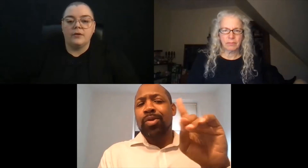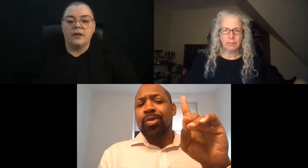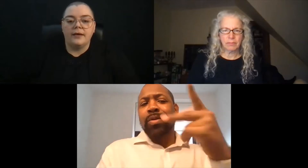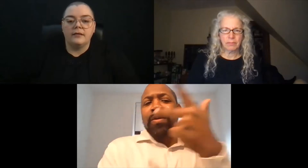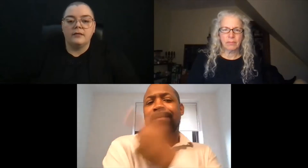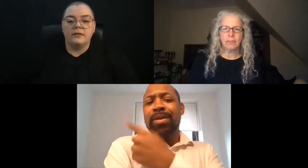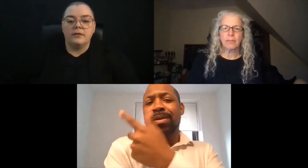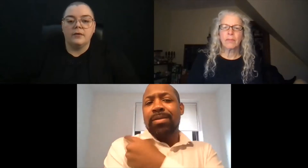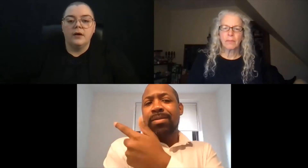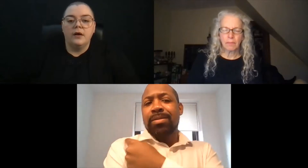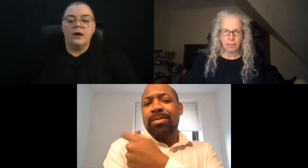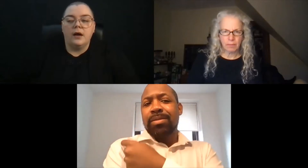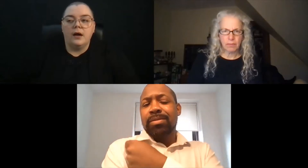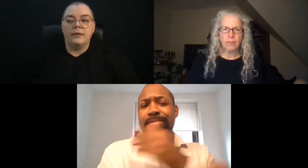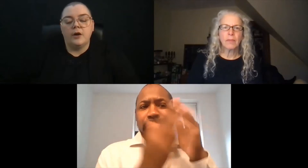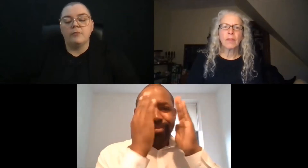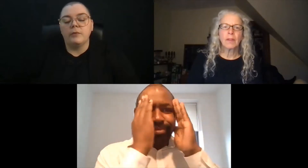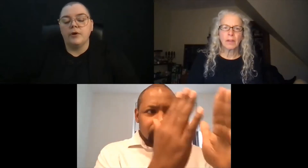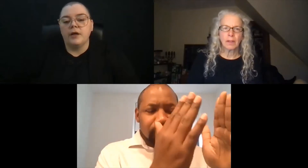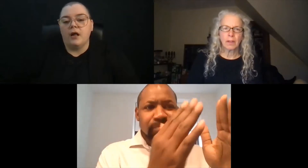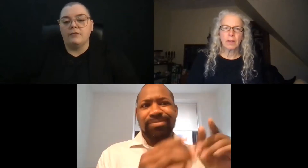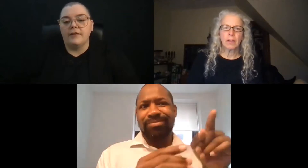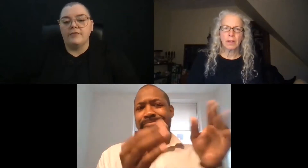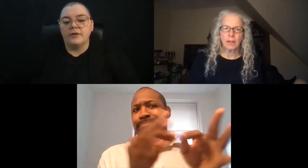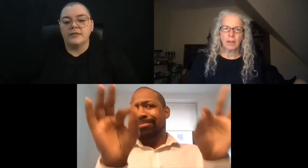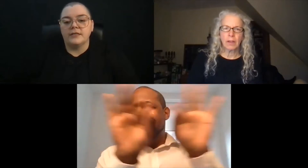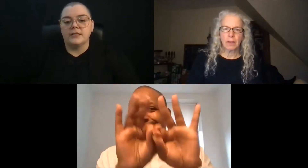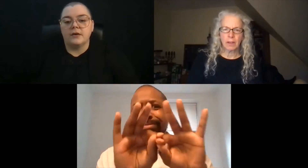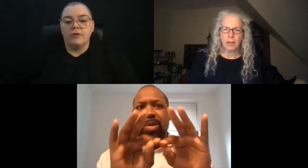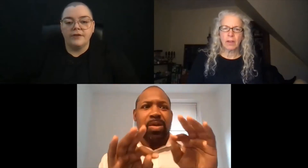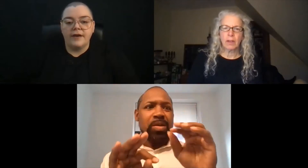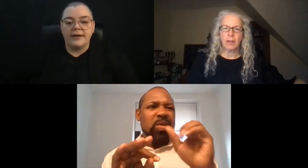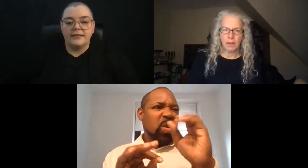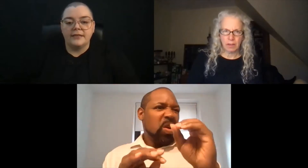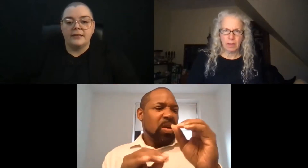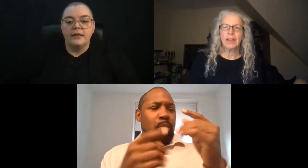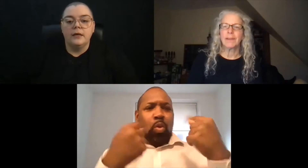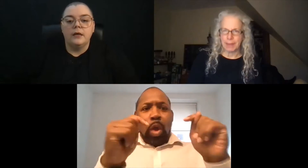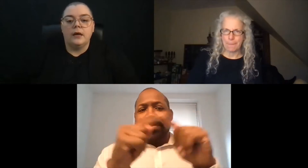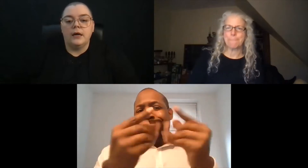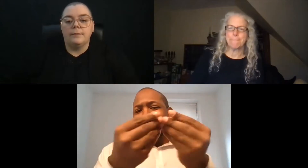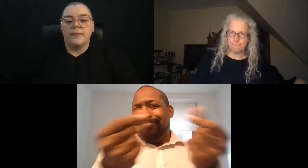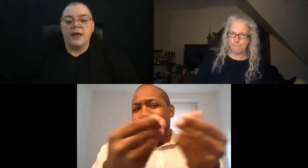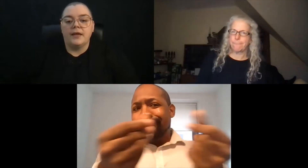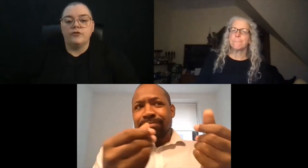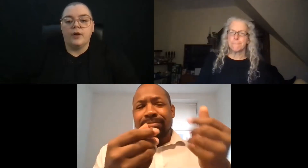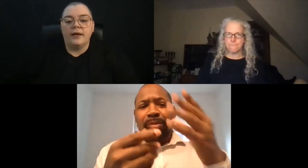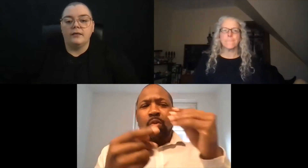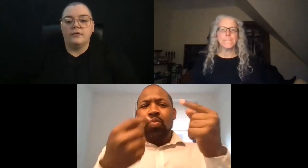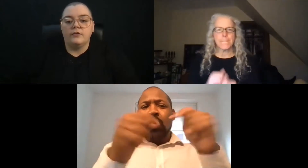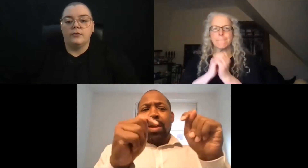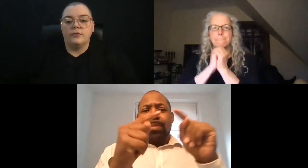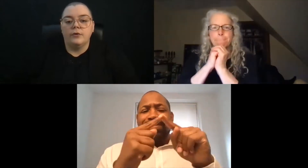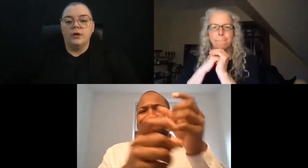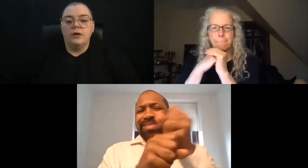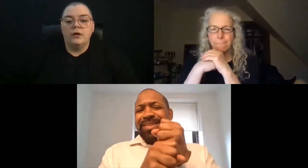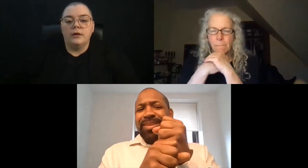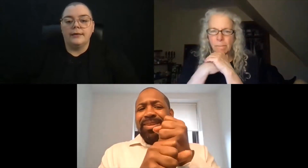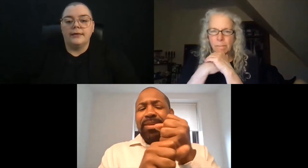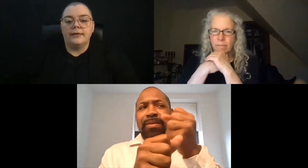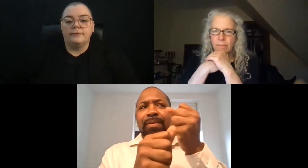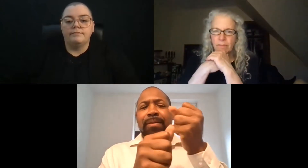really would like to, you know, I'm really putting all of my focus into the COVID vaccine and trying to